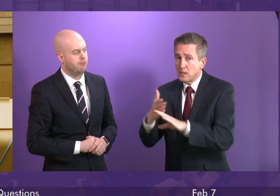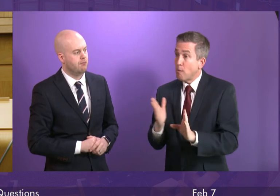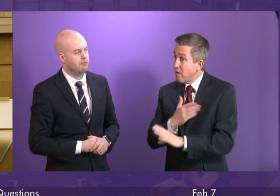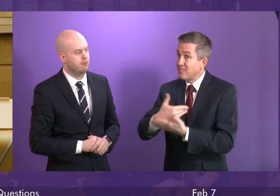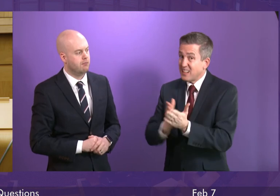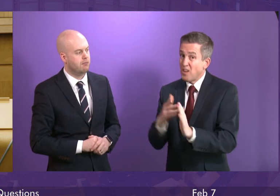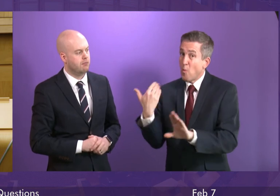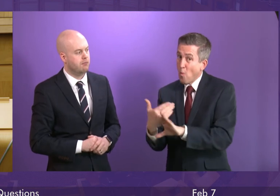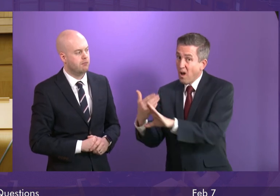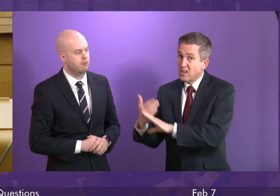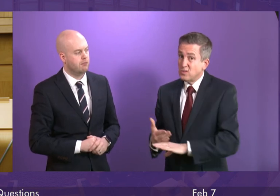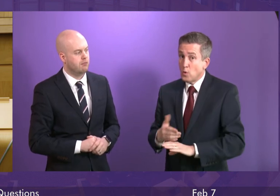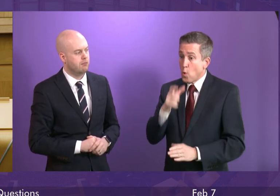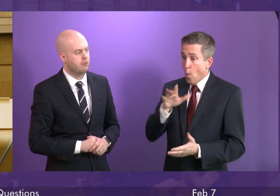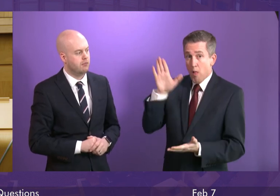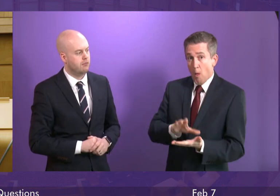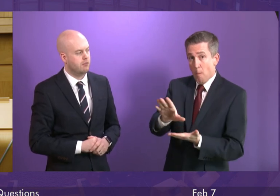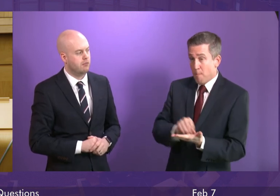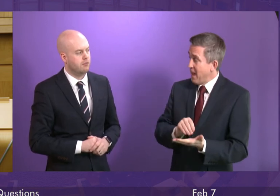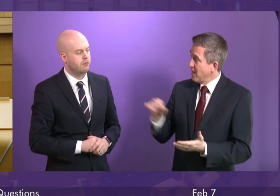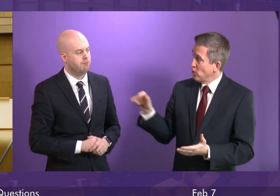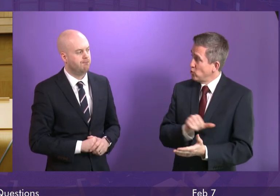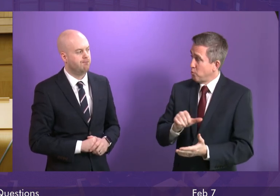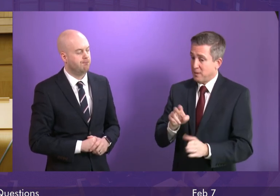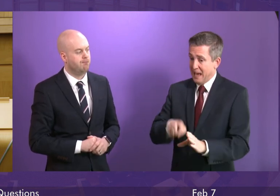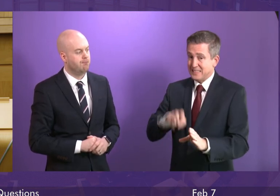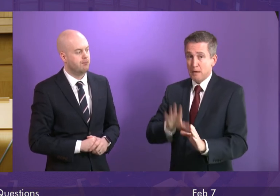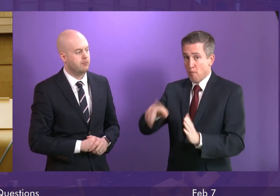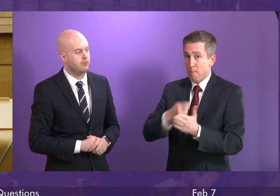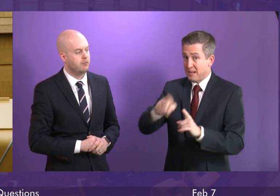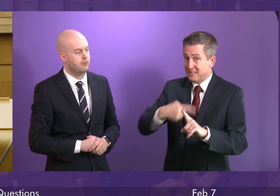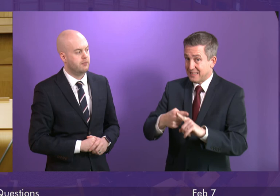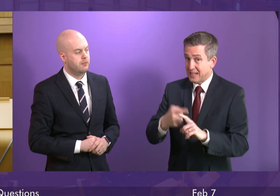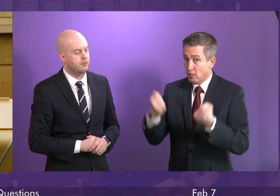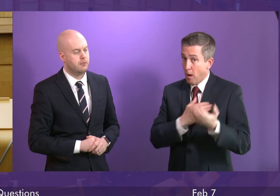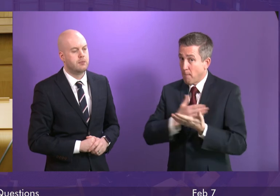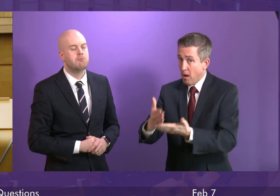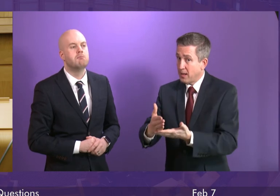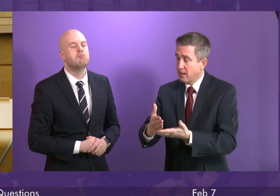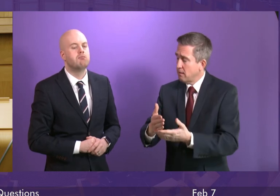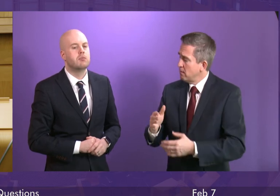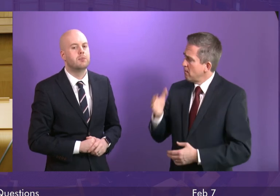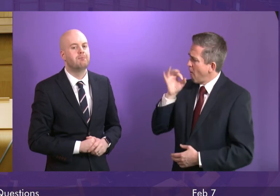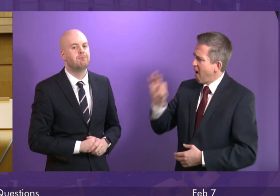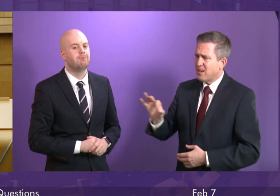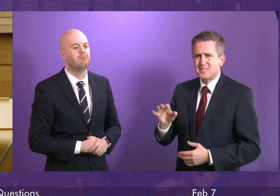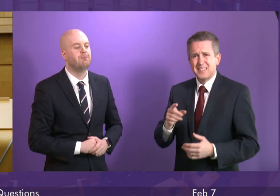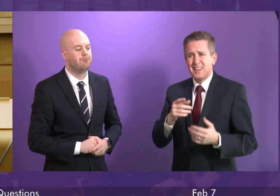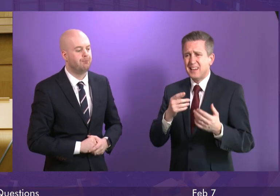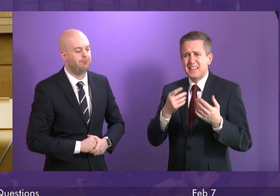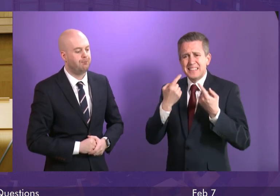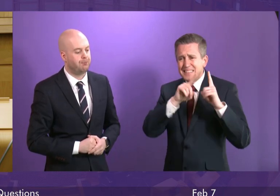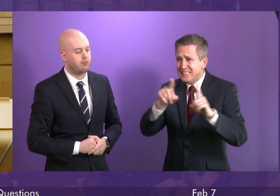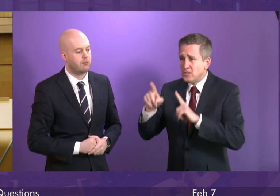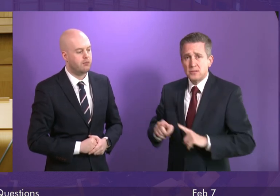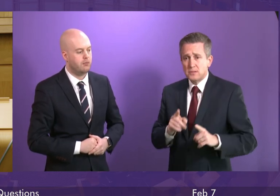workers who might be lower paid So can the Deputy First Minister tell us how can teachers who are currently considering